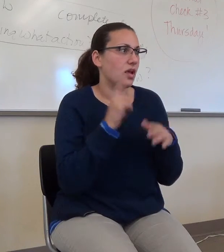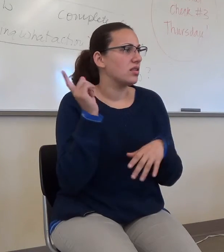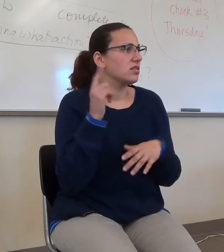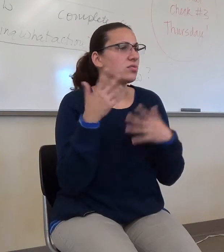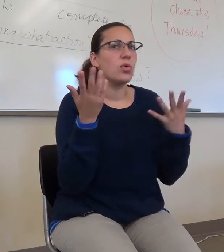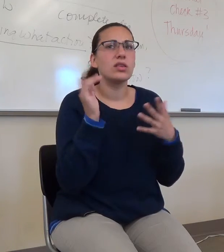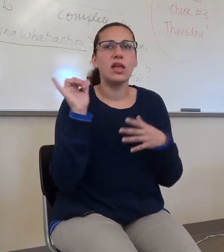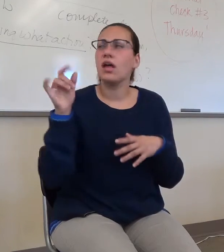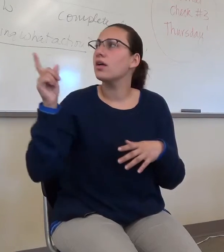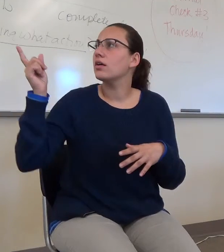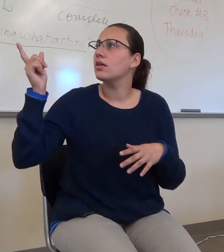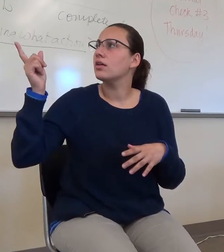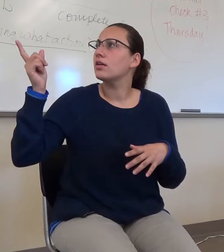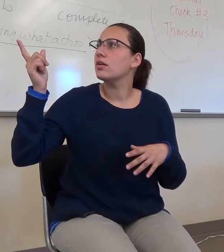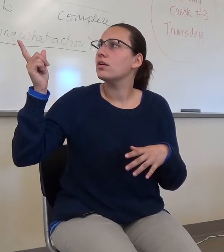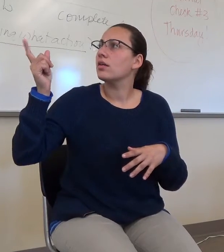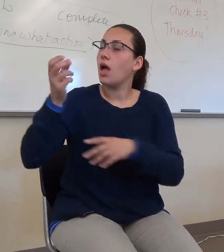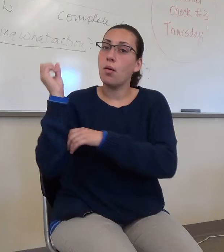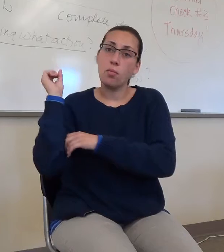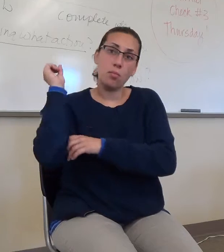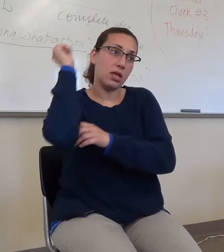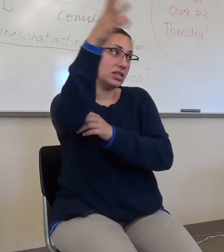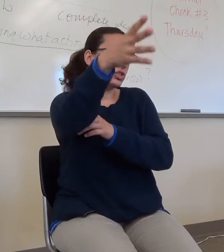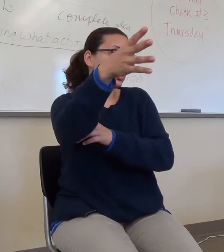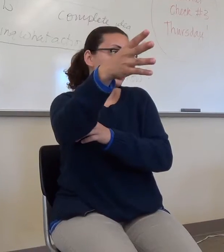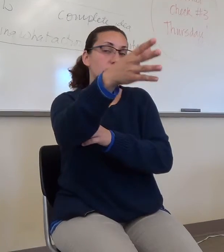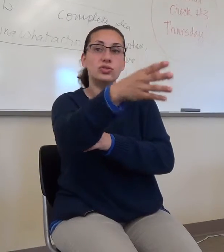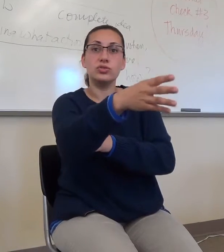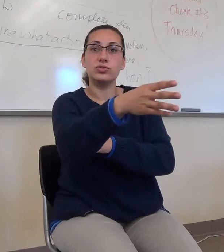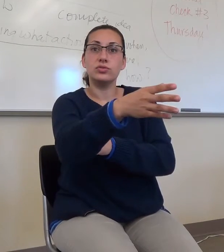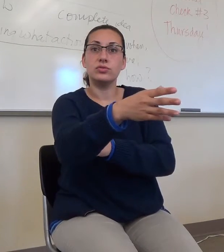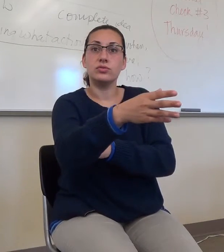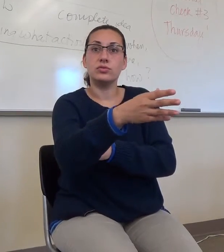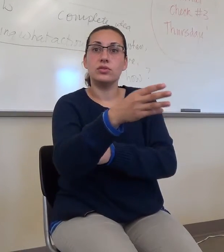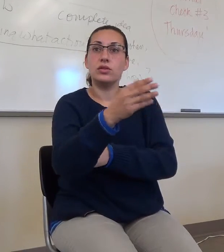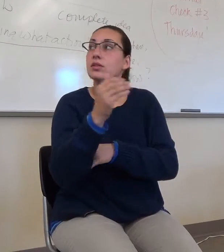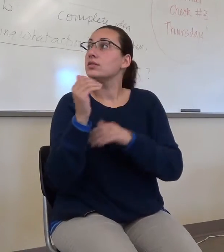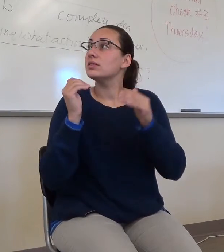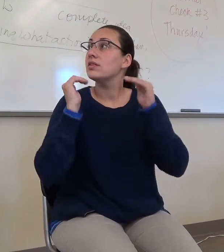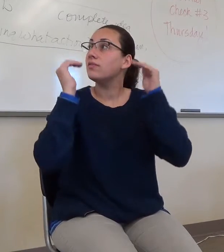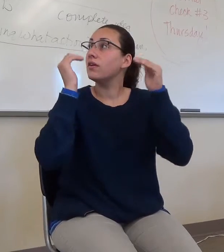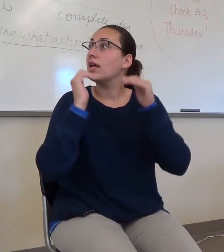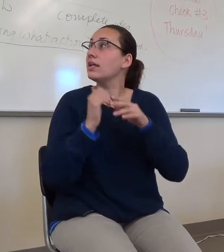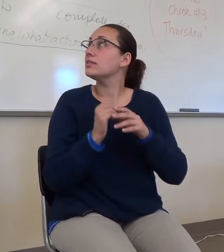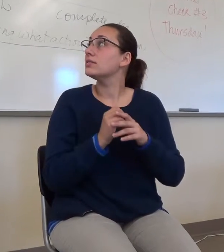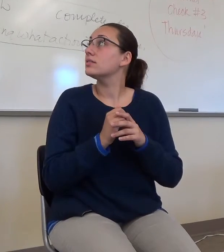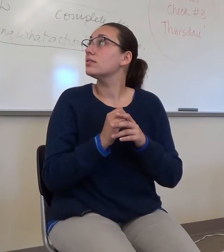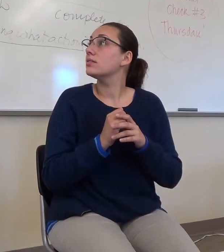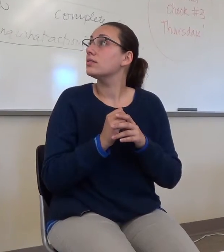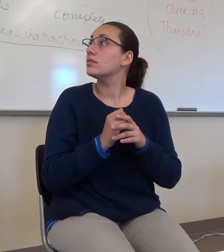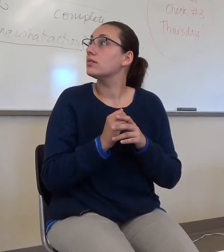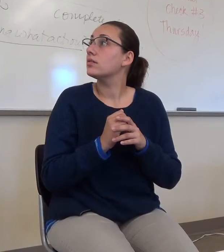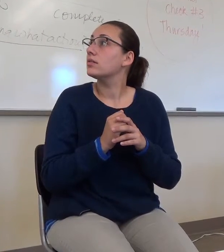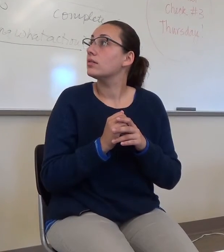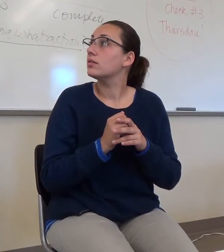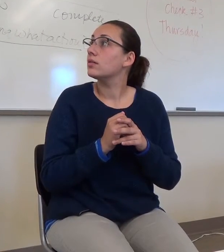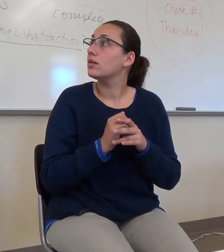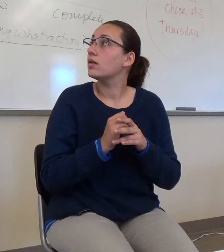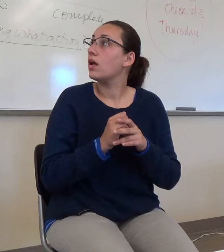Overhand pitches, replaced underhanded crosses. What is that sentence?